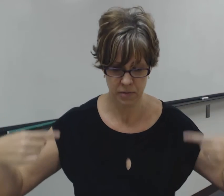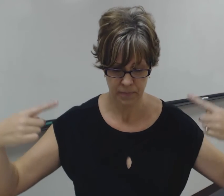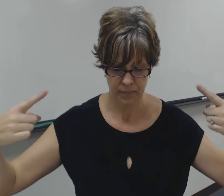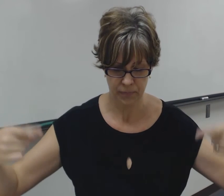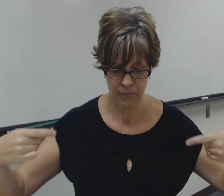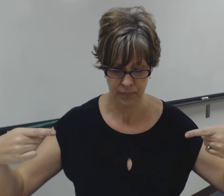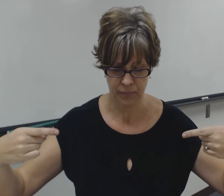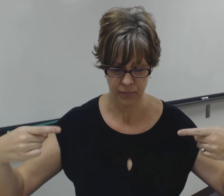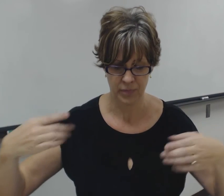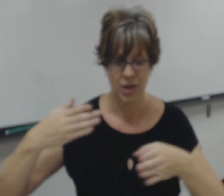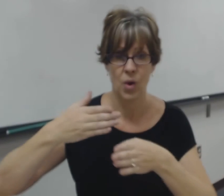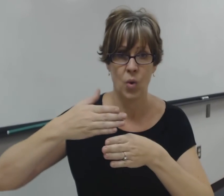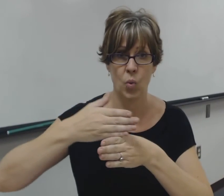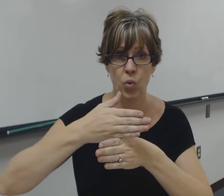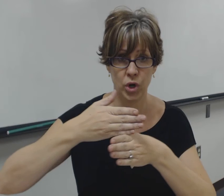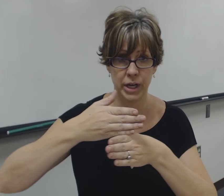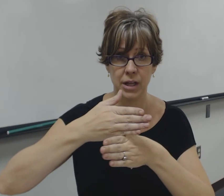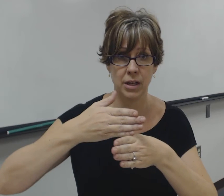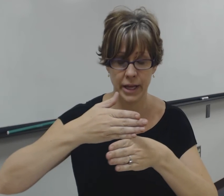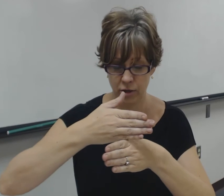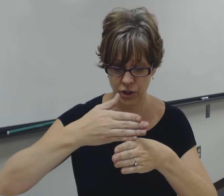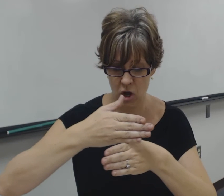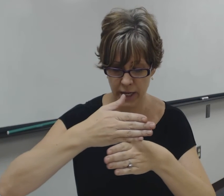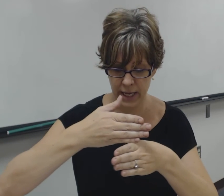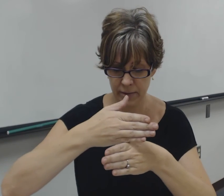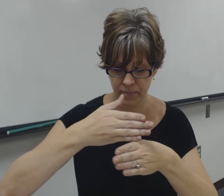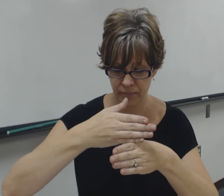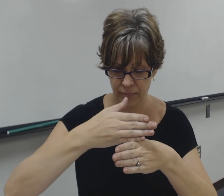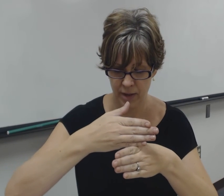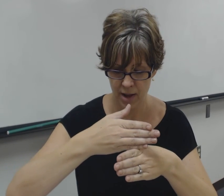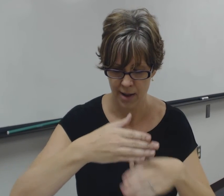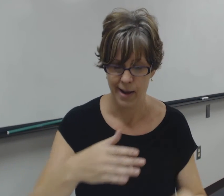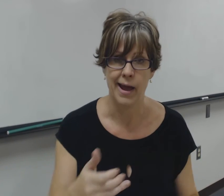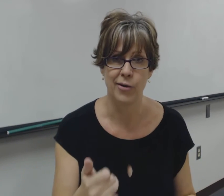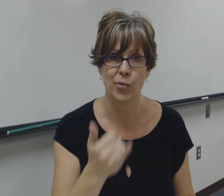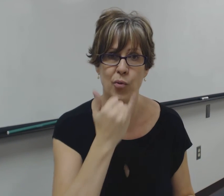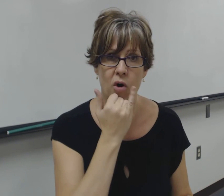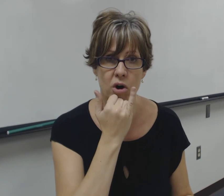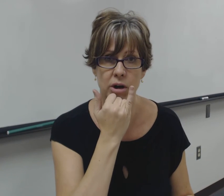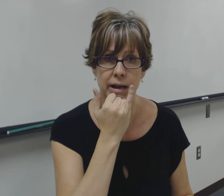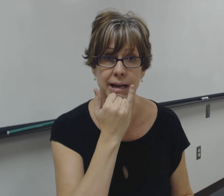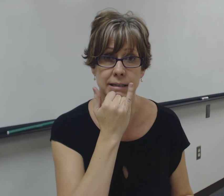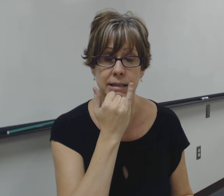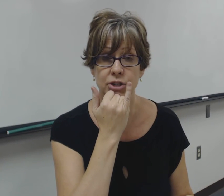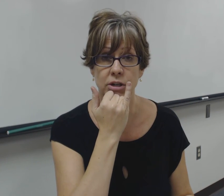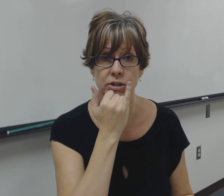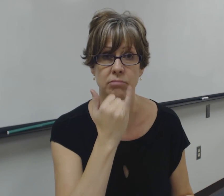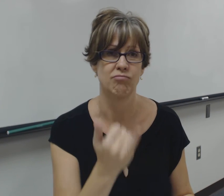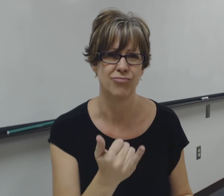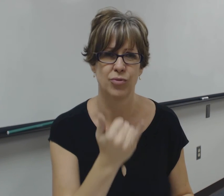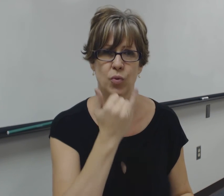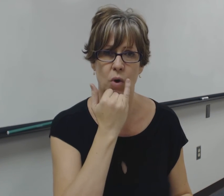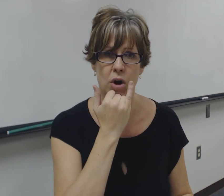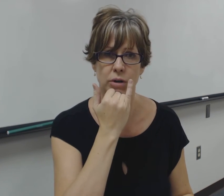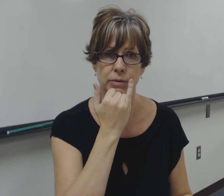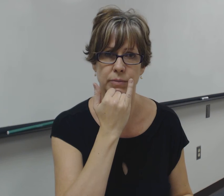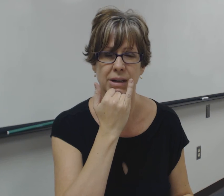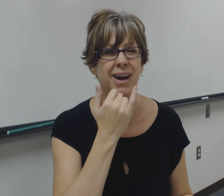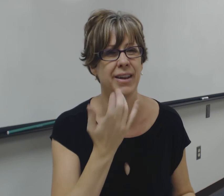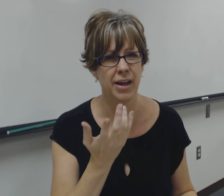would like you're sawing it and wrong as a conjunction wrong an